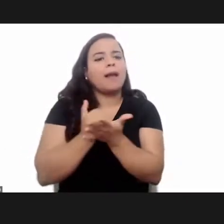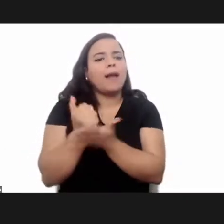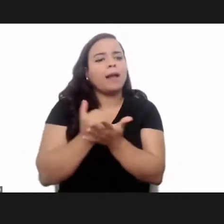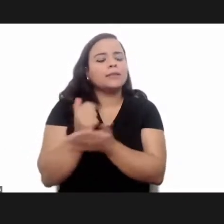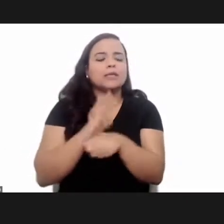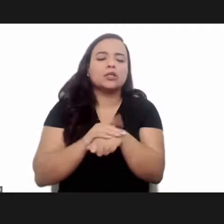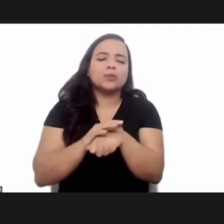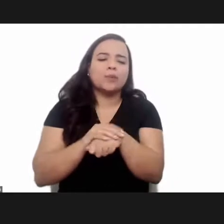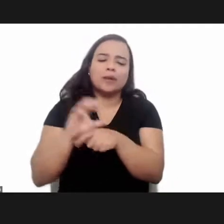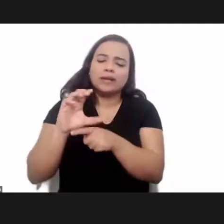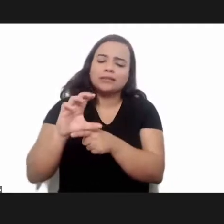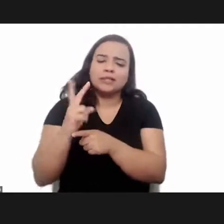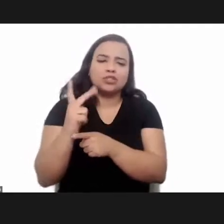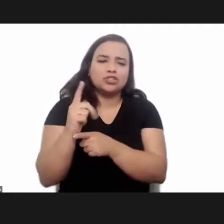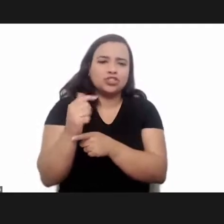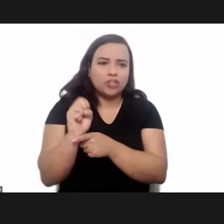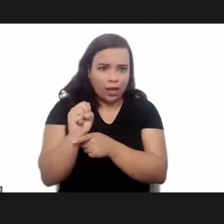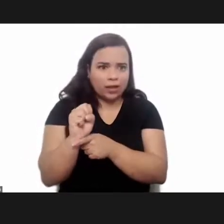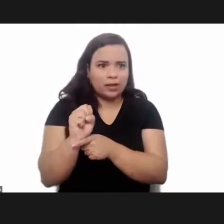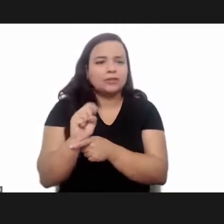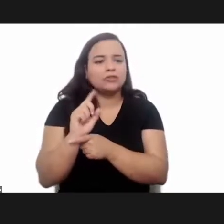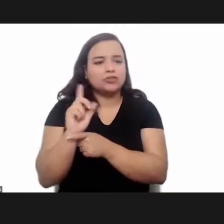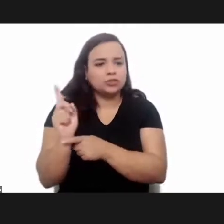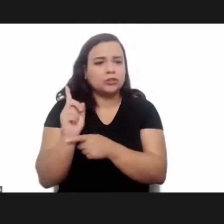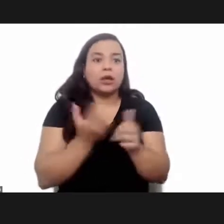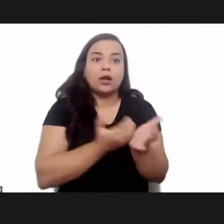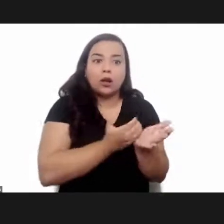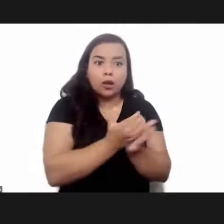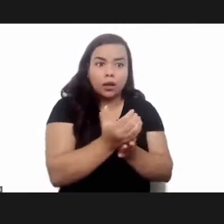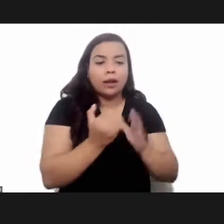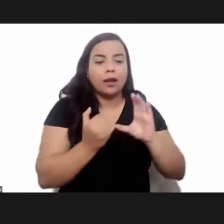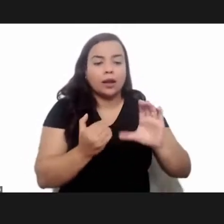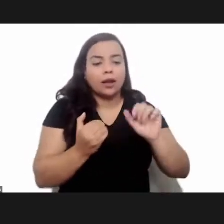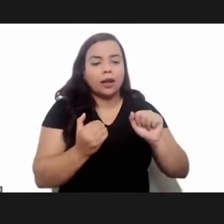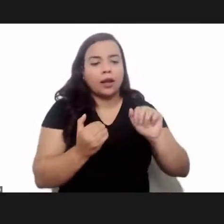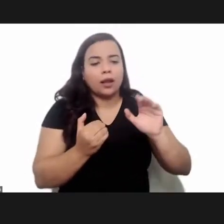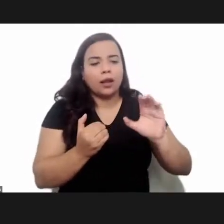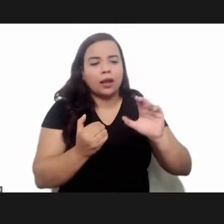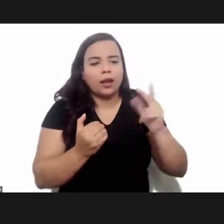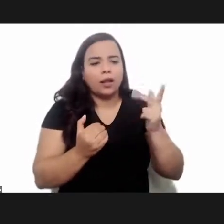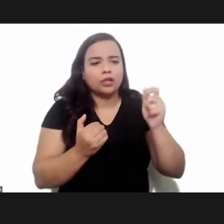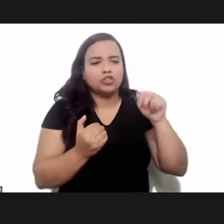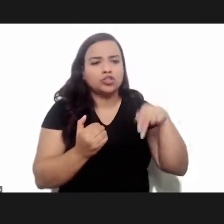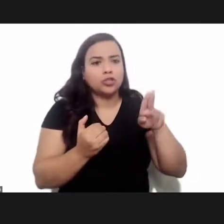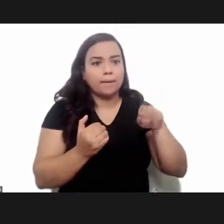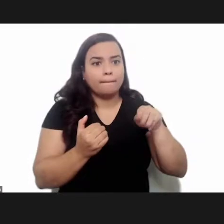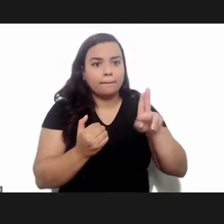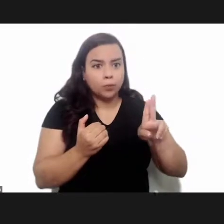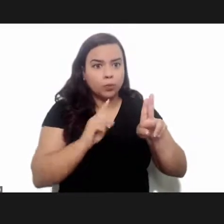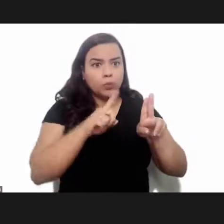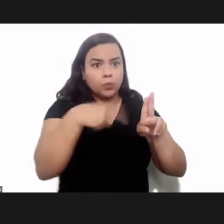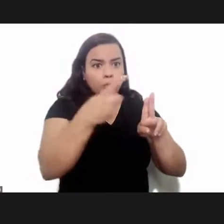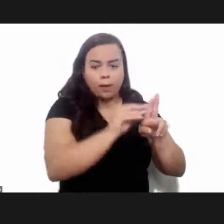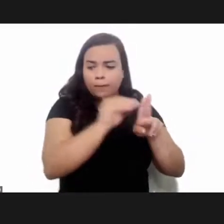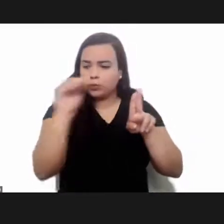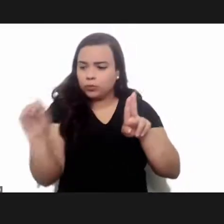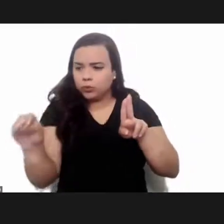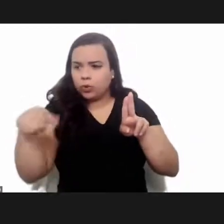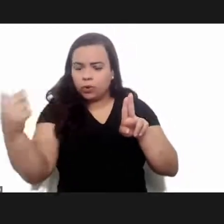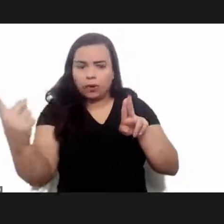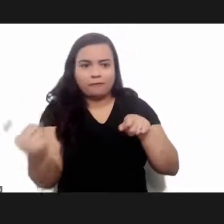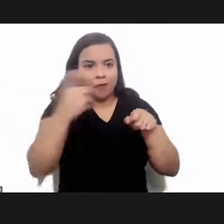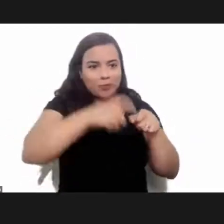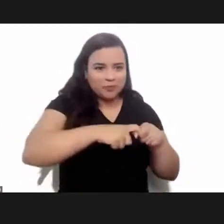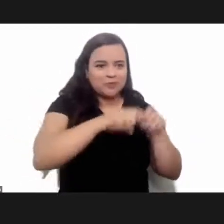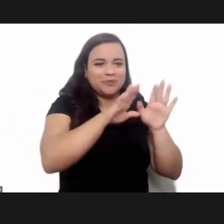research in chagas disease in kashambu and it changed but now it's back to crashambu in the state of minajarais and